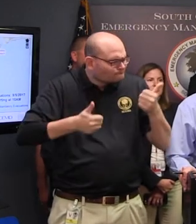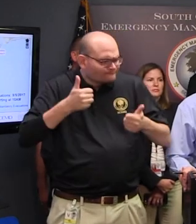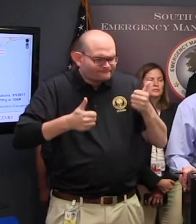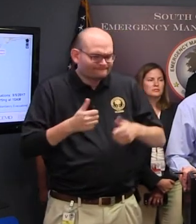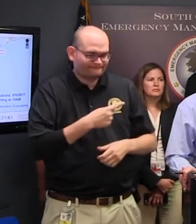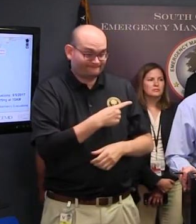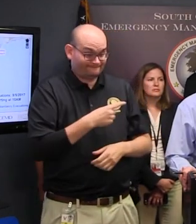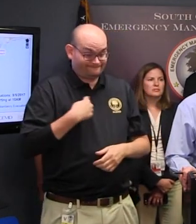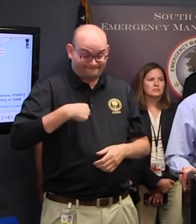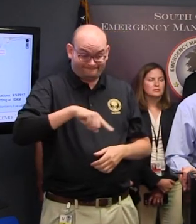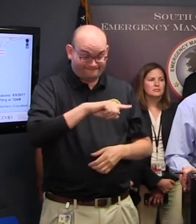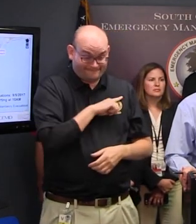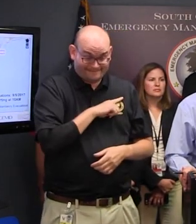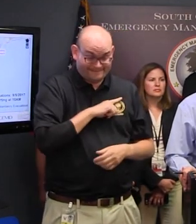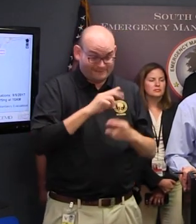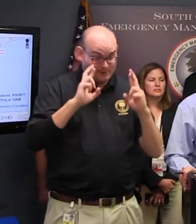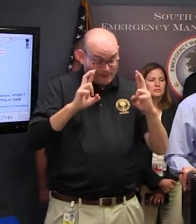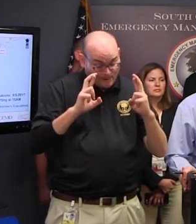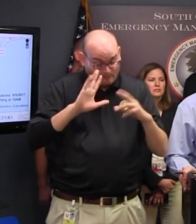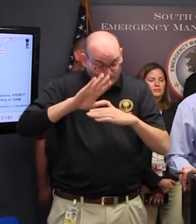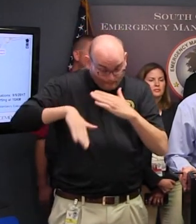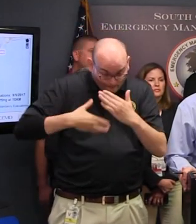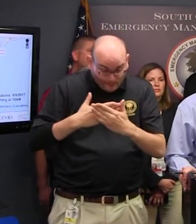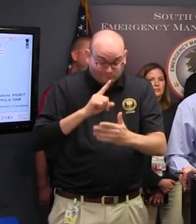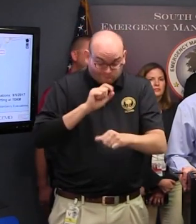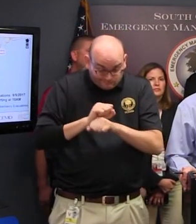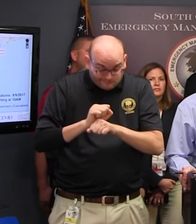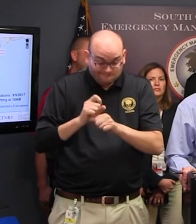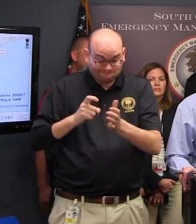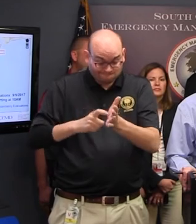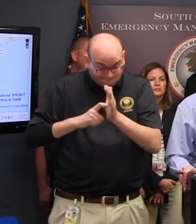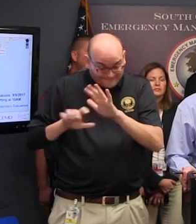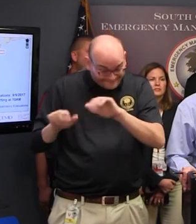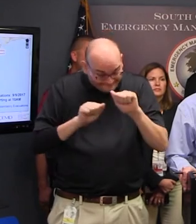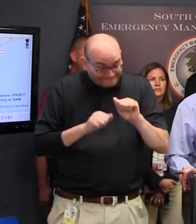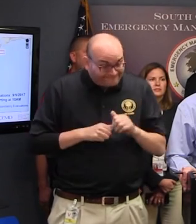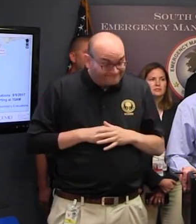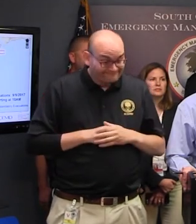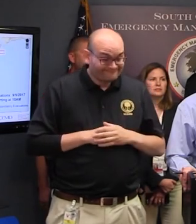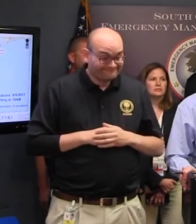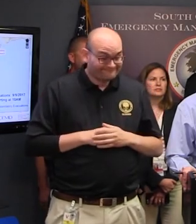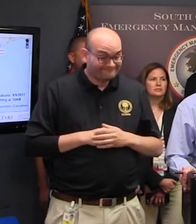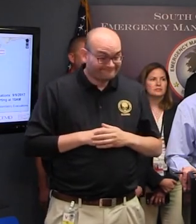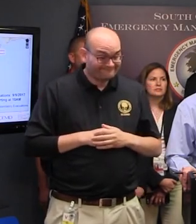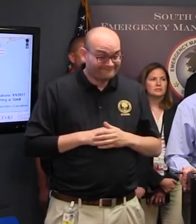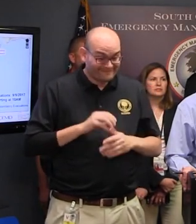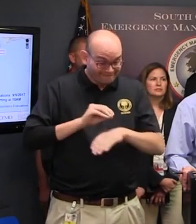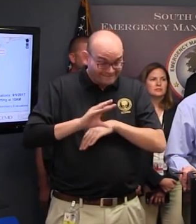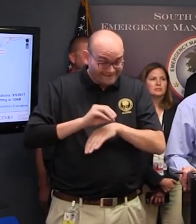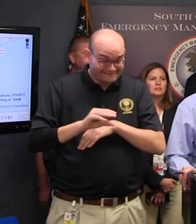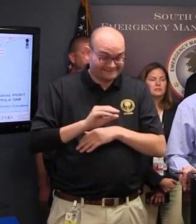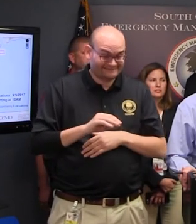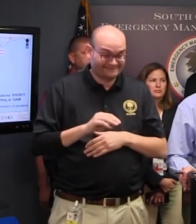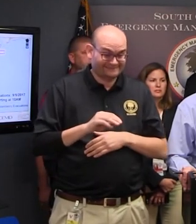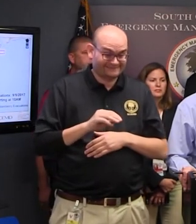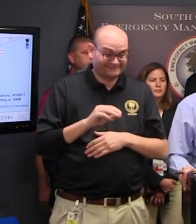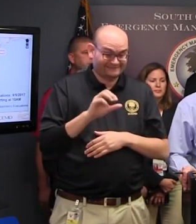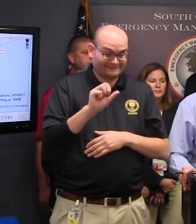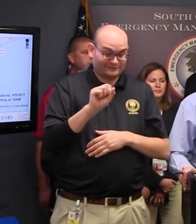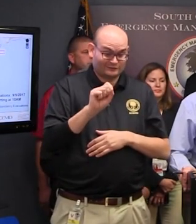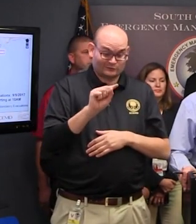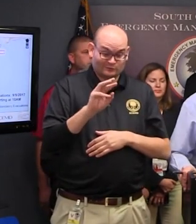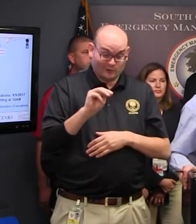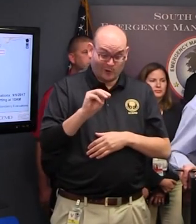offered by all these professionals Of course, the storm surge is something that's not to be taken lightly